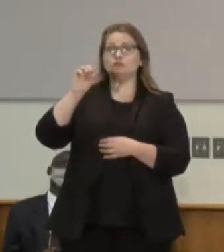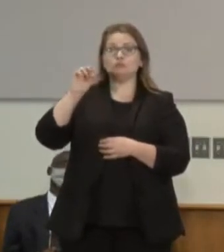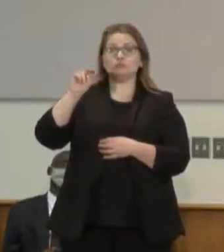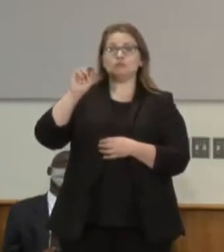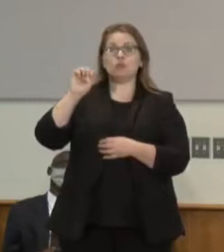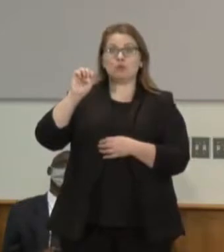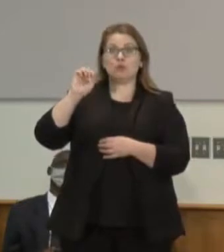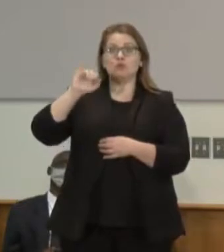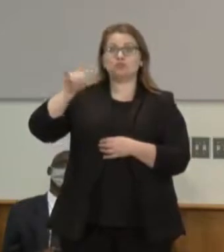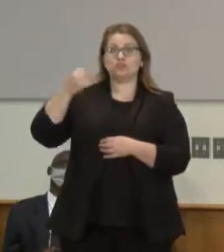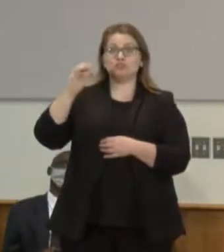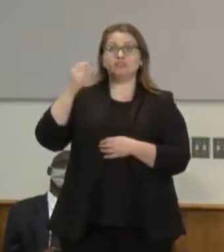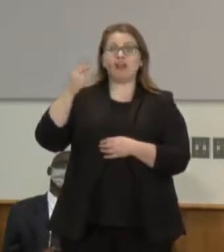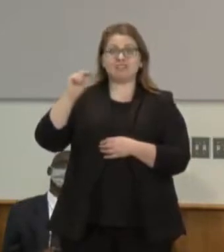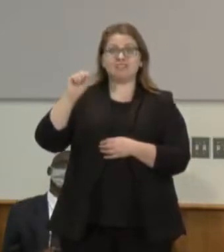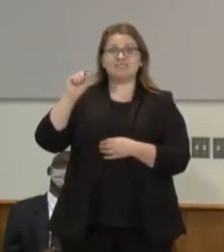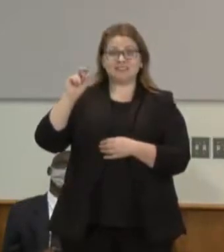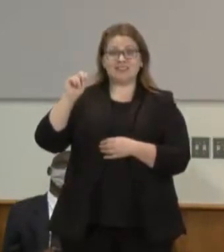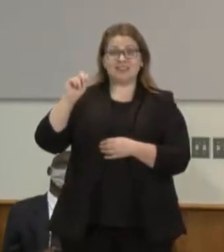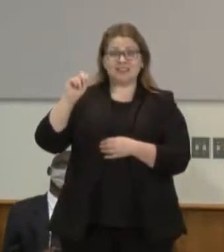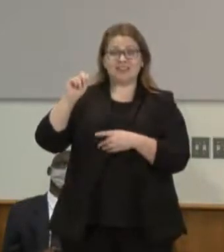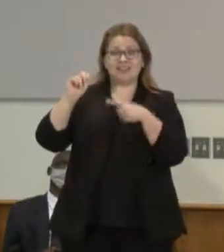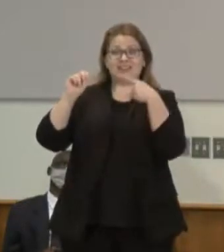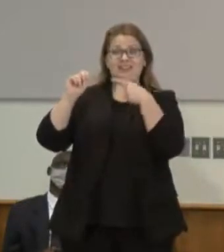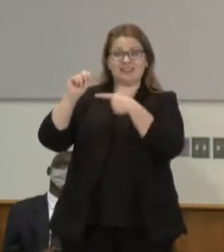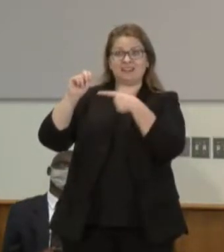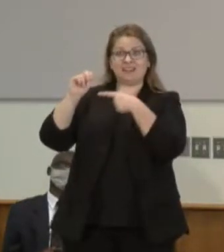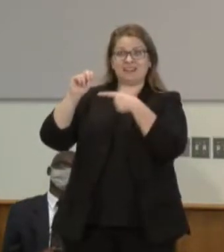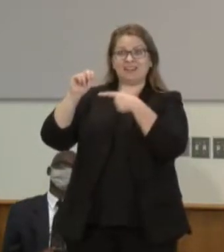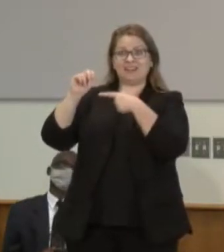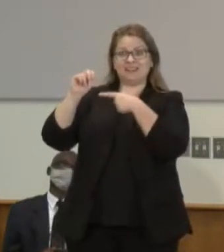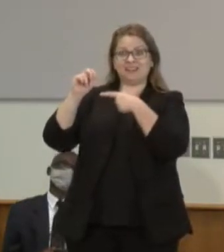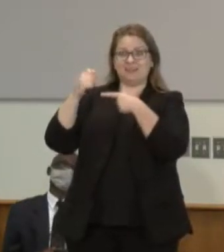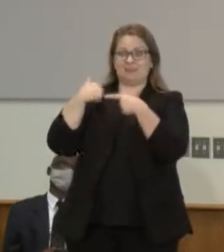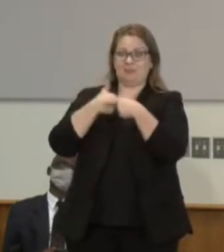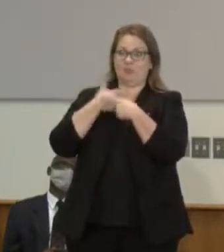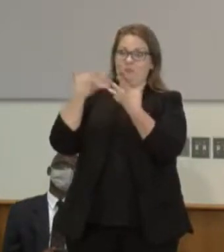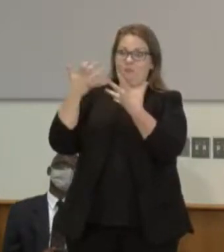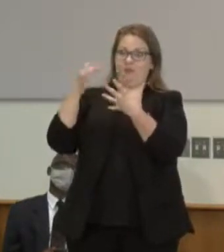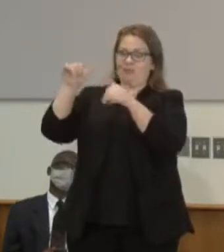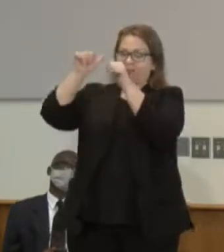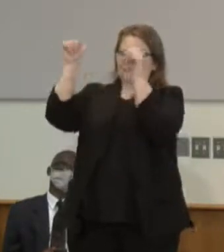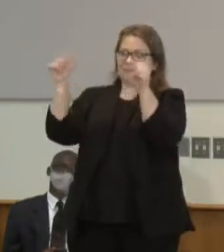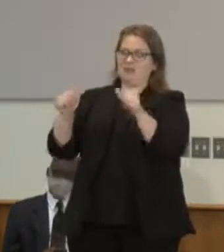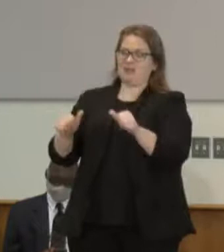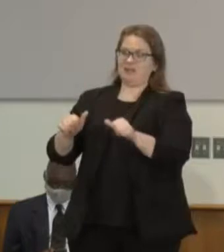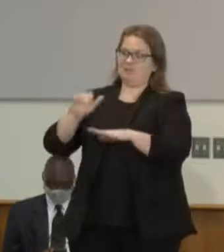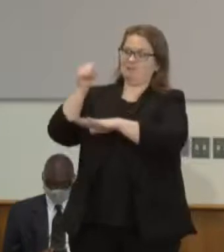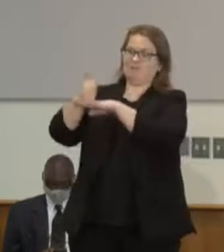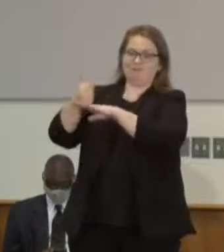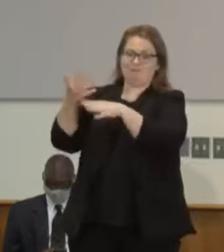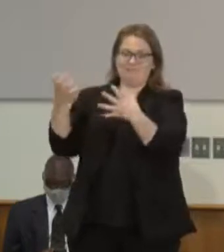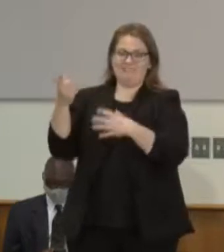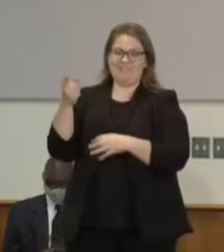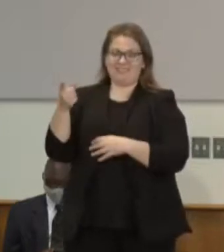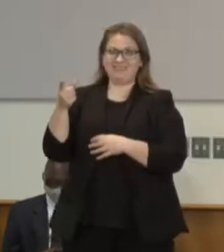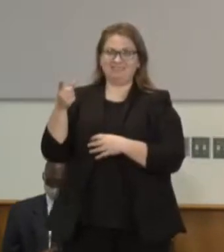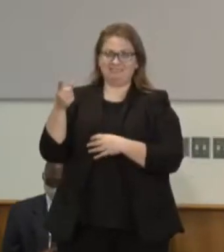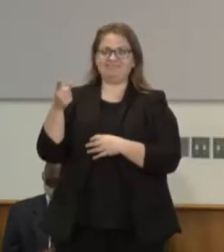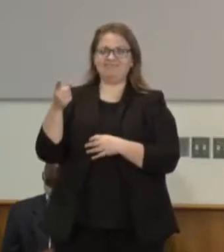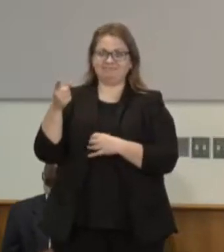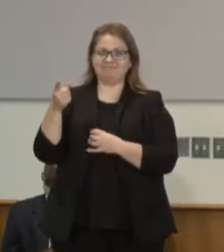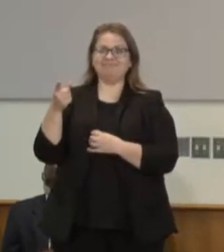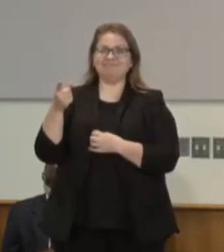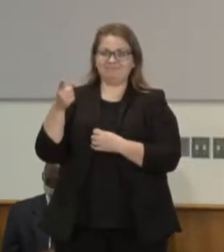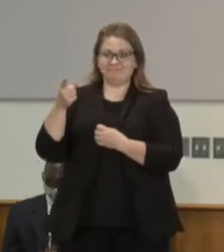who embodies the kind of legacy that we want to honor in the state of Minnesota in November we talked briefly about the Columbus statue and now we